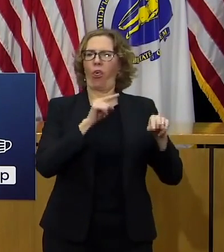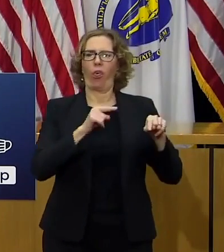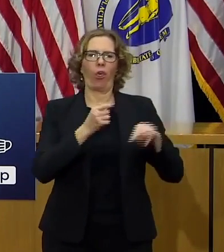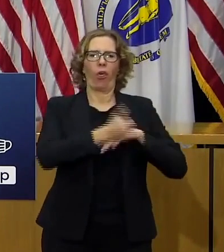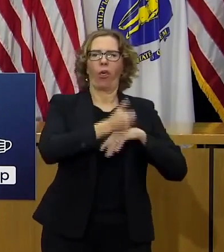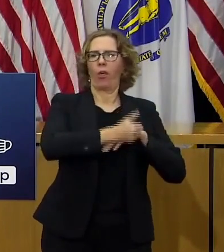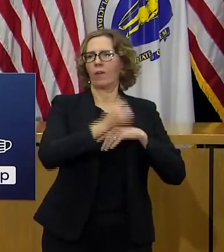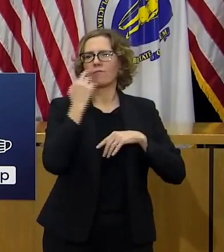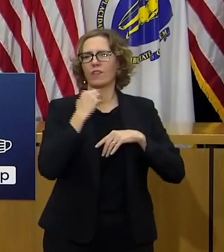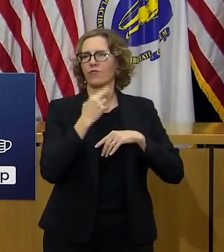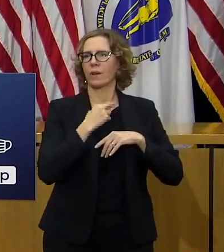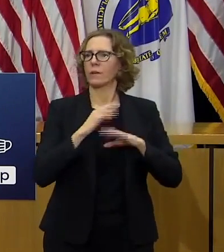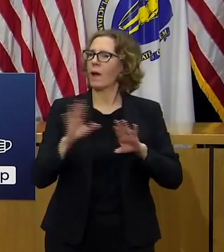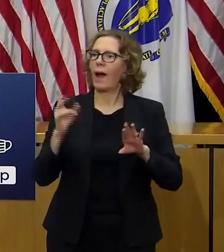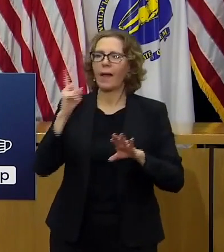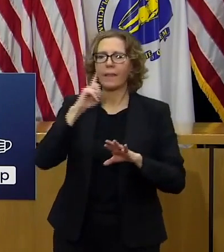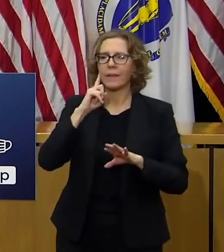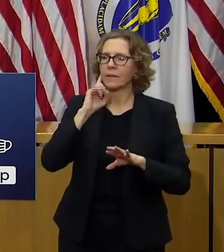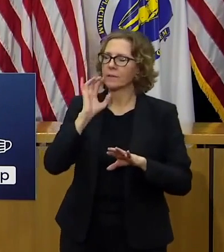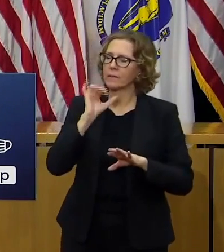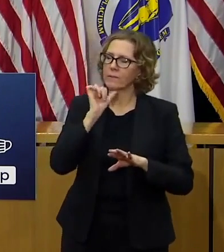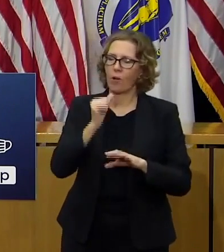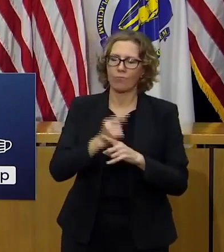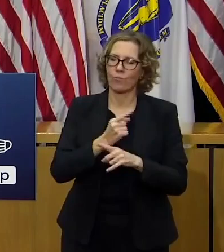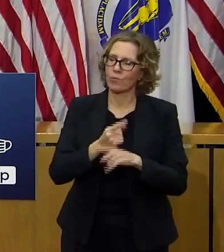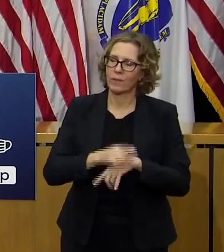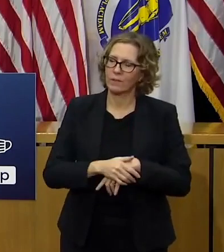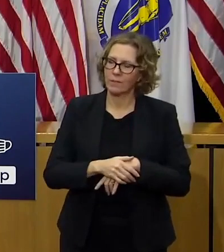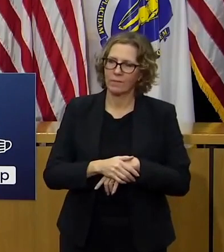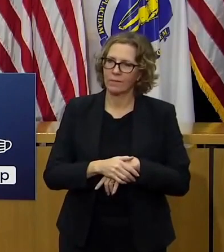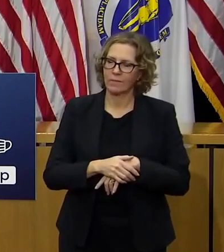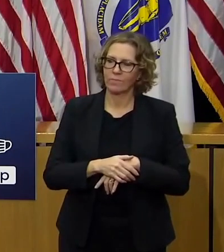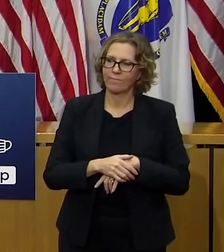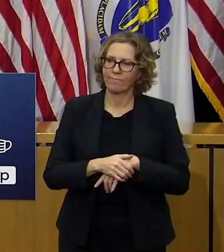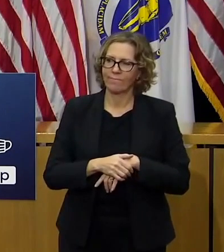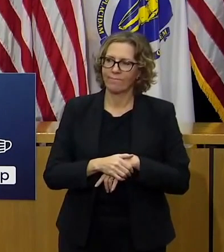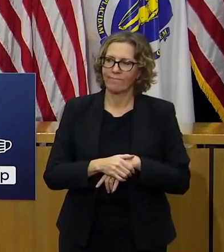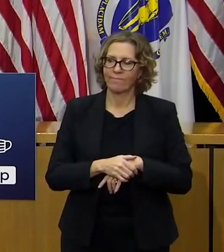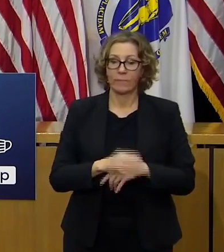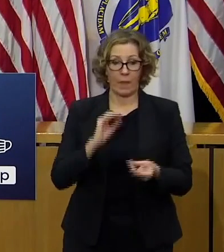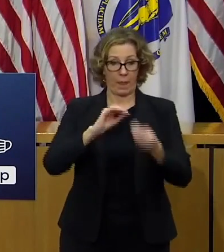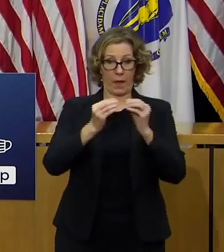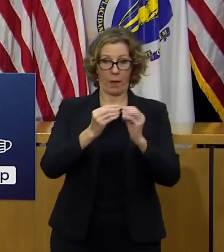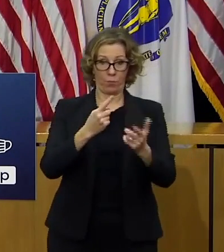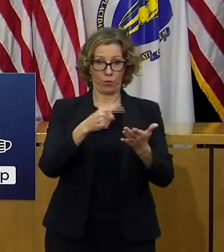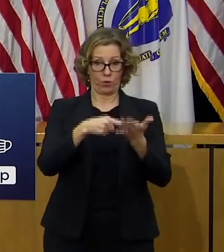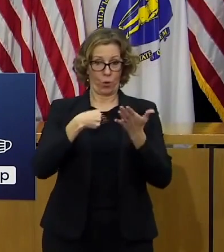as a general rule based on the guidance and what we've seen in our own data